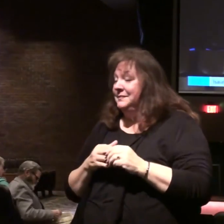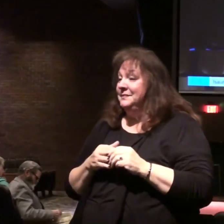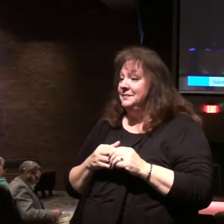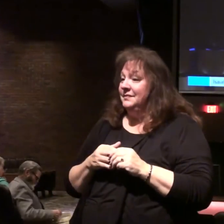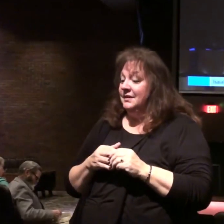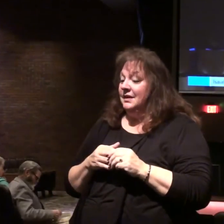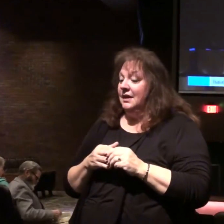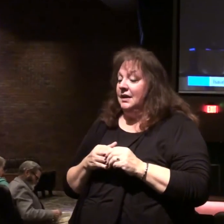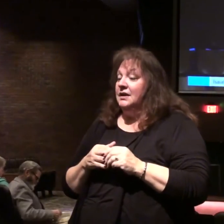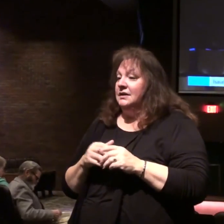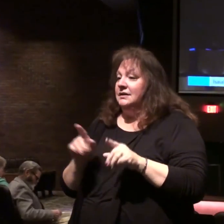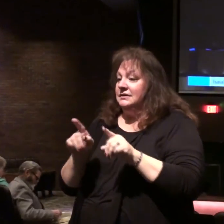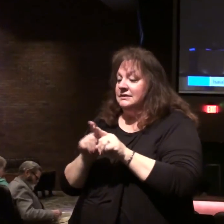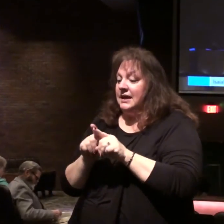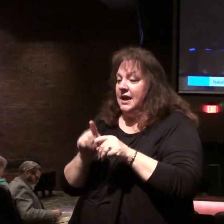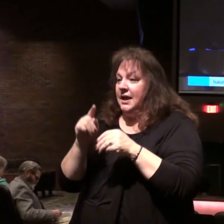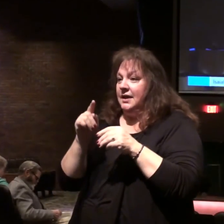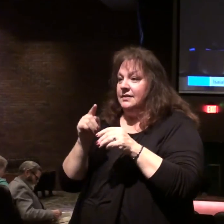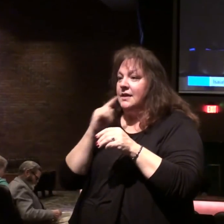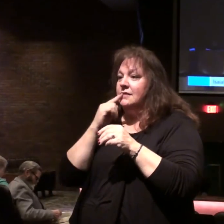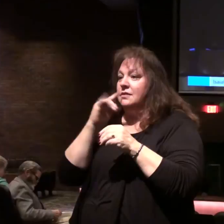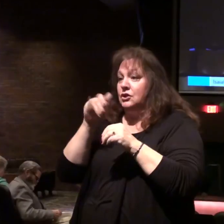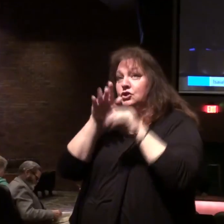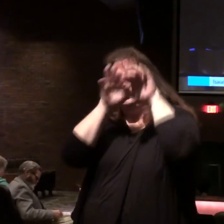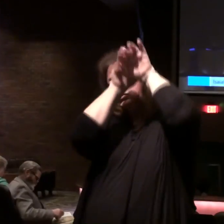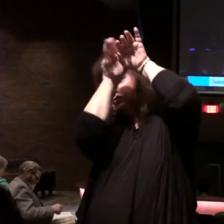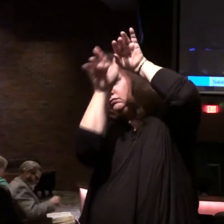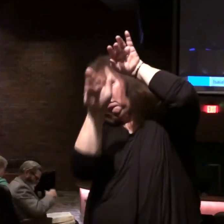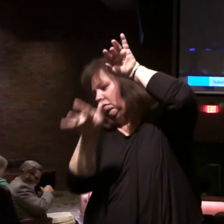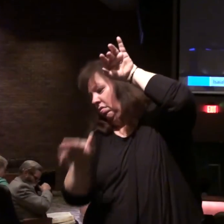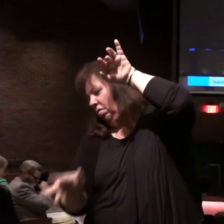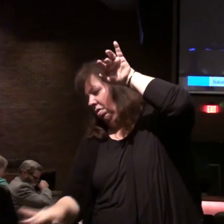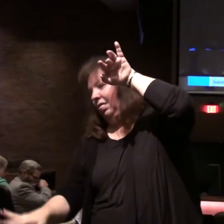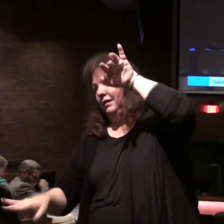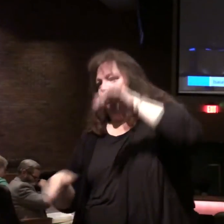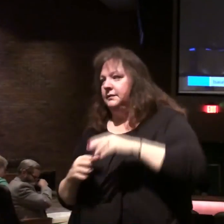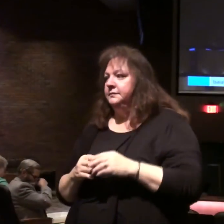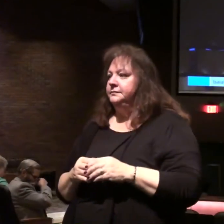And the blood would run down and out into the lower chamber.